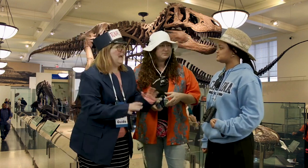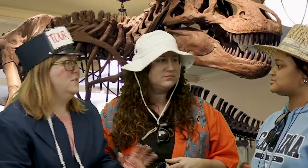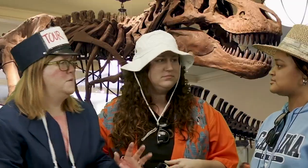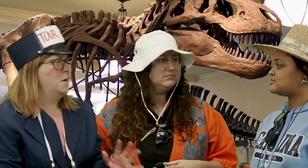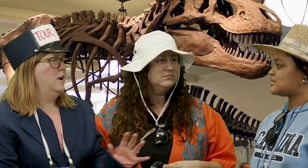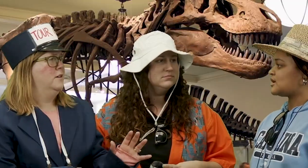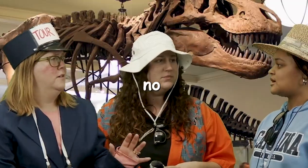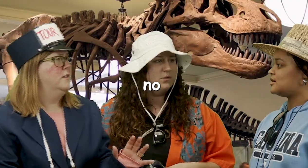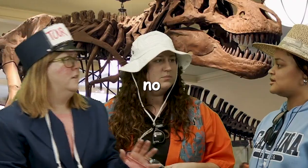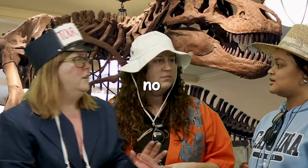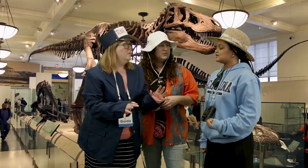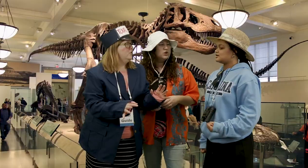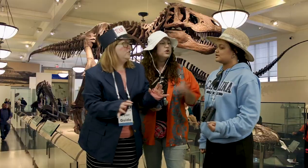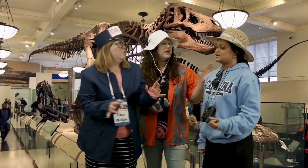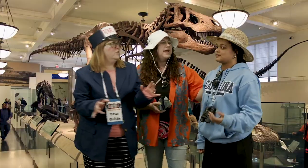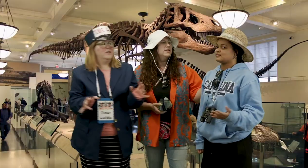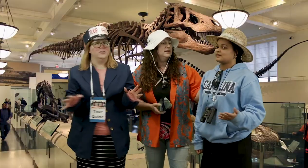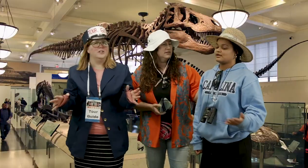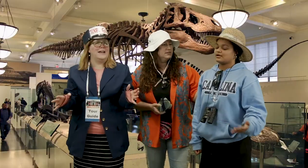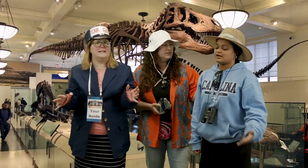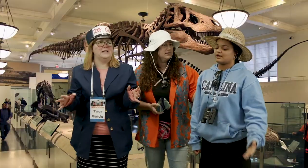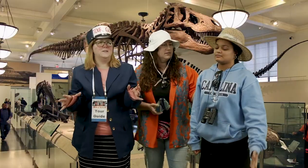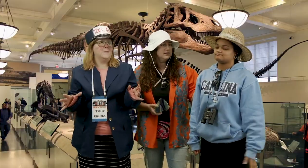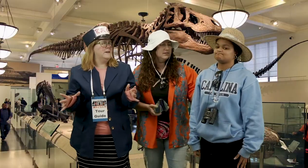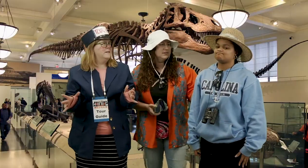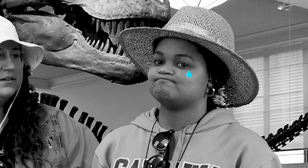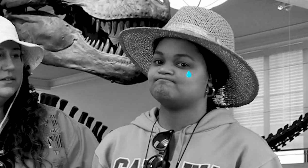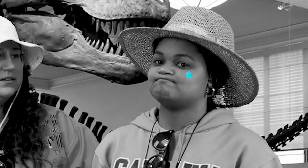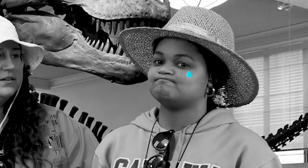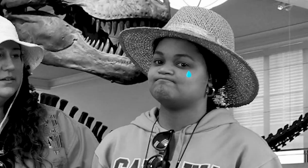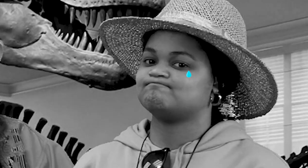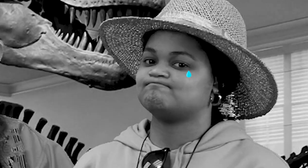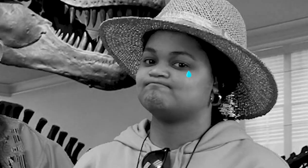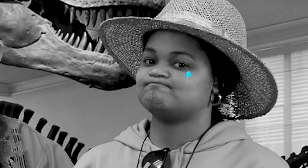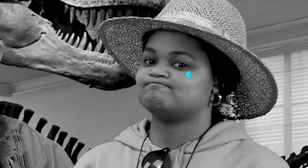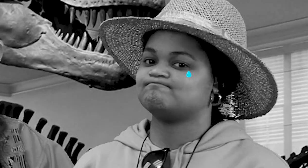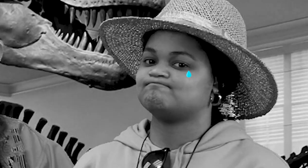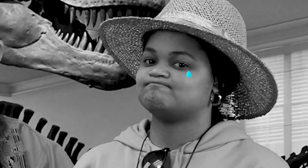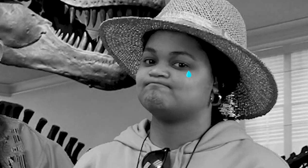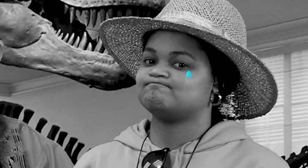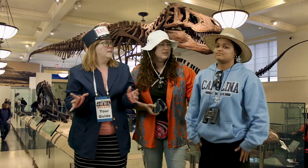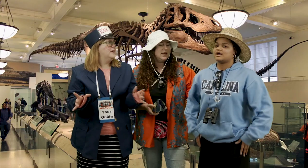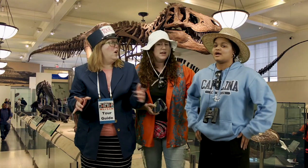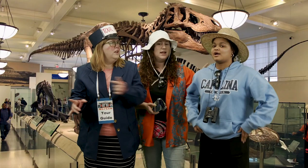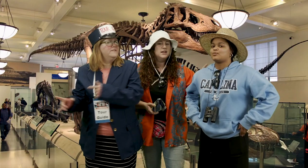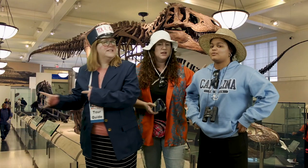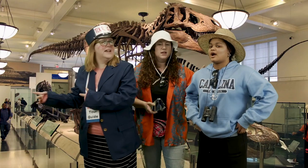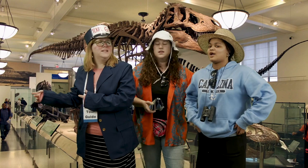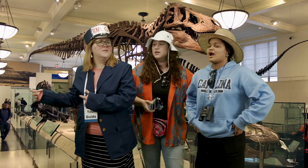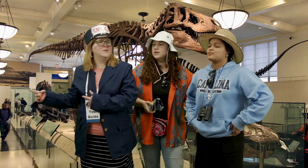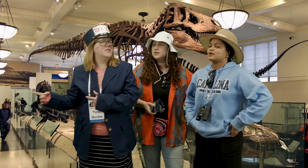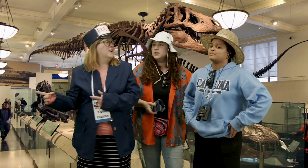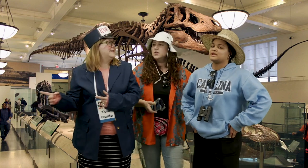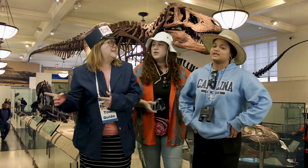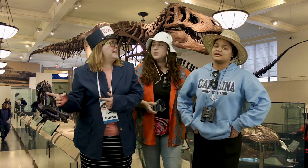dinosaur you're you're not a dinosaur all of these dinosaurs are extinct